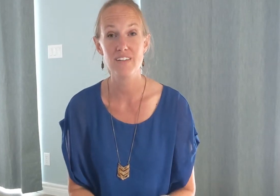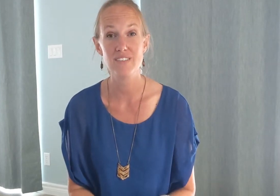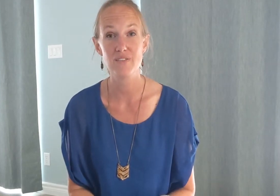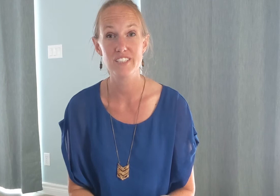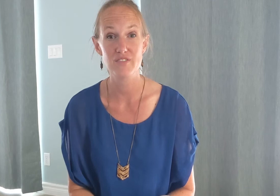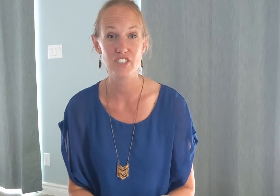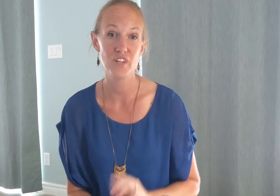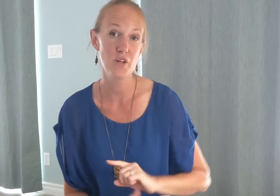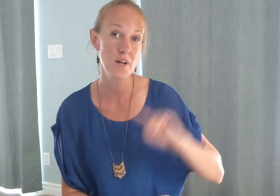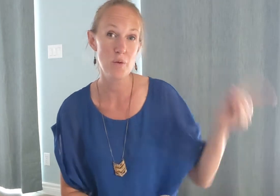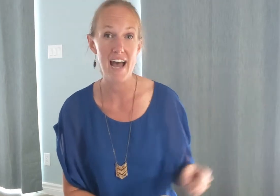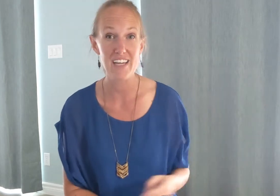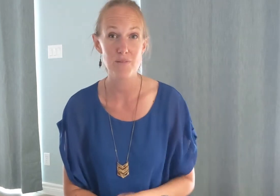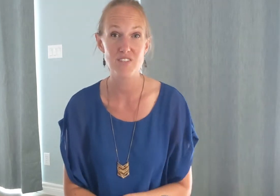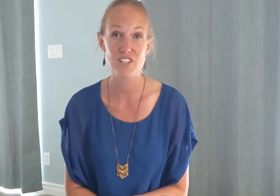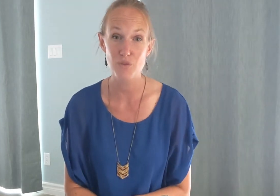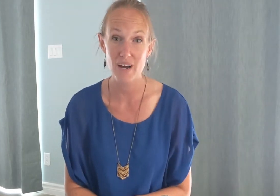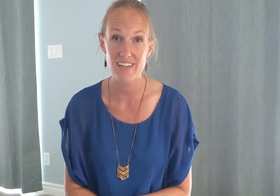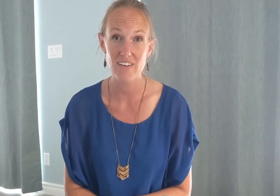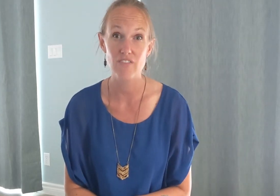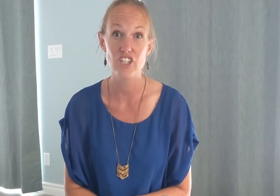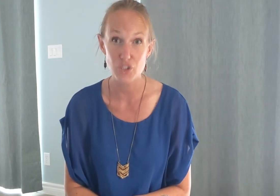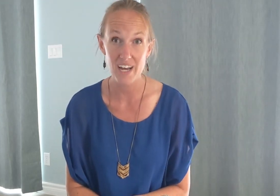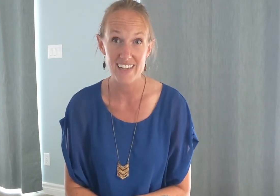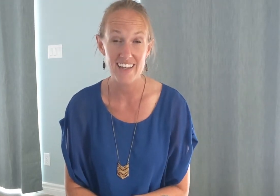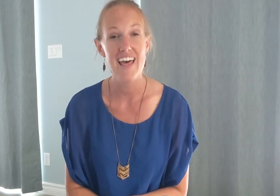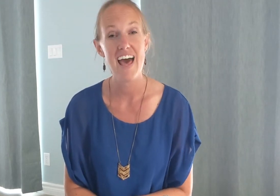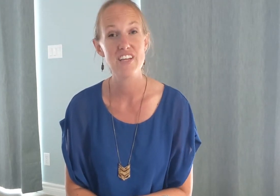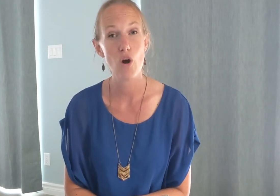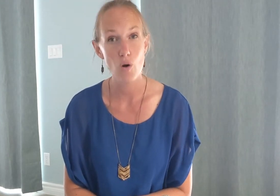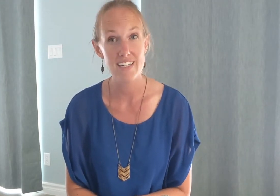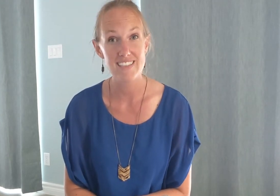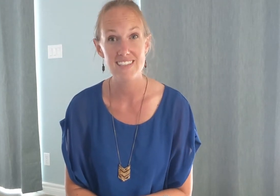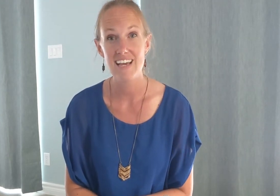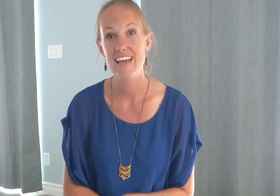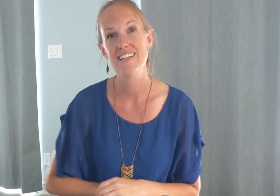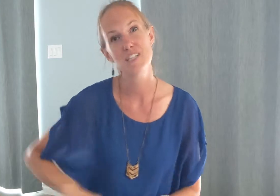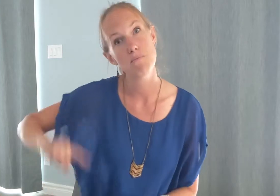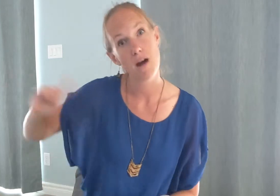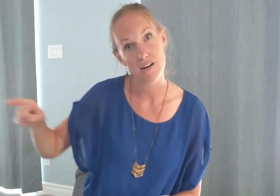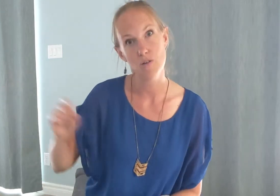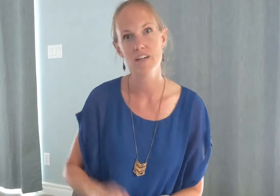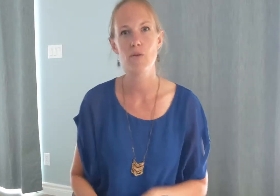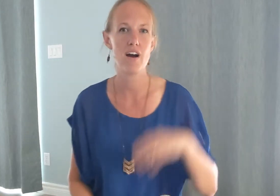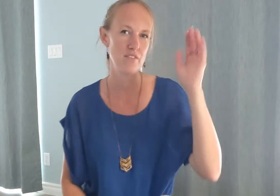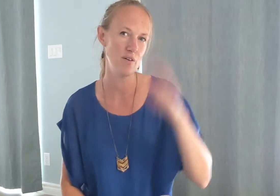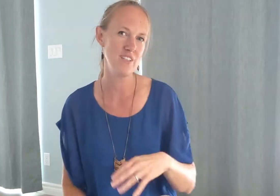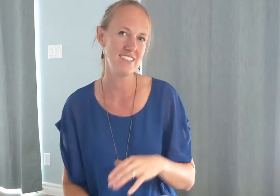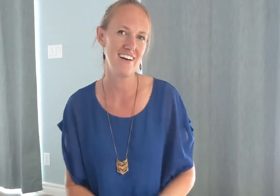so this is your first video you want to go back you missed first one a verse one and the chorus and then tomorrow we're going to walk through the whole song